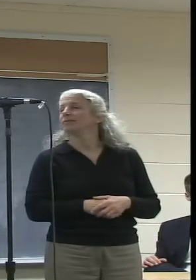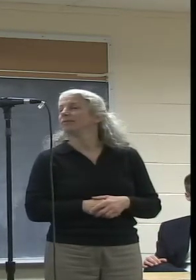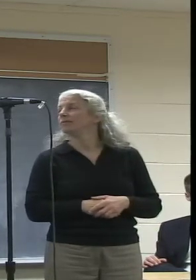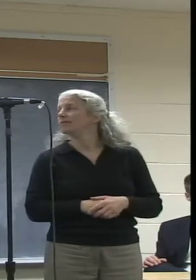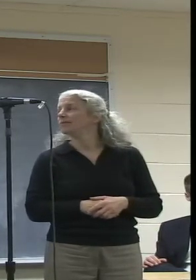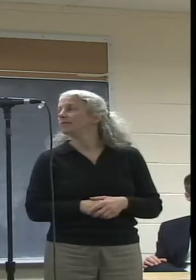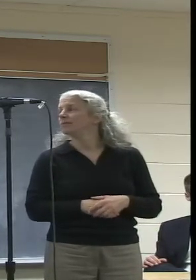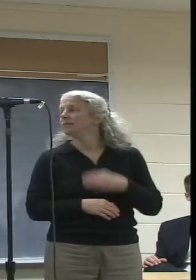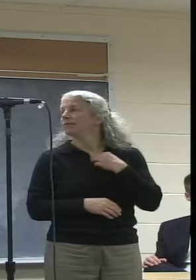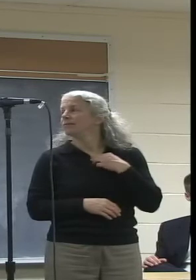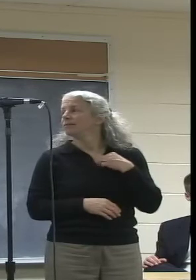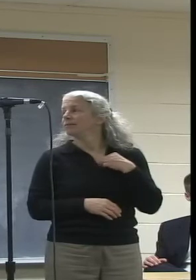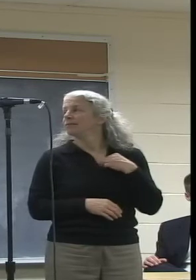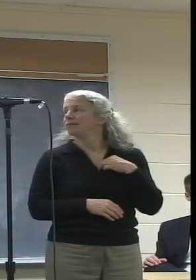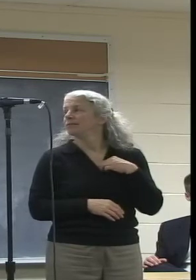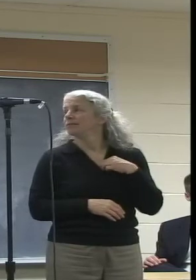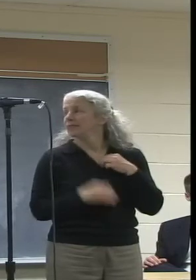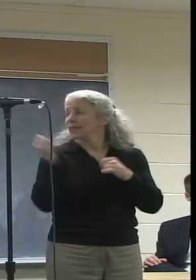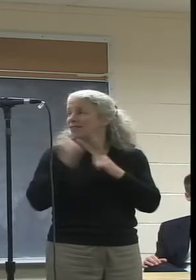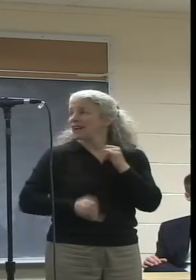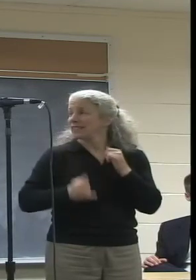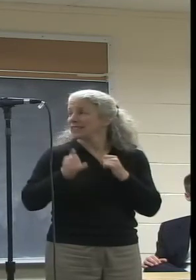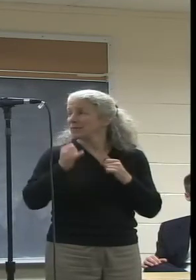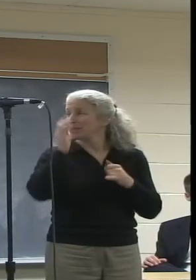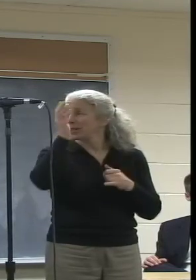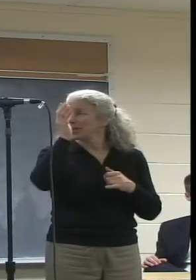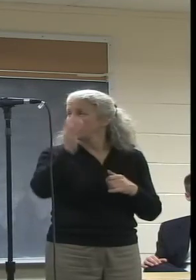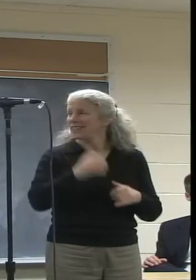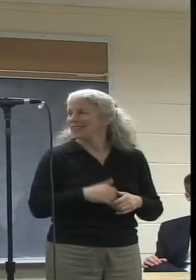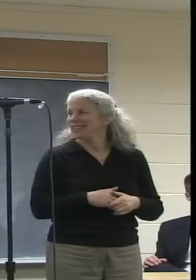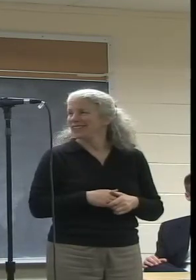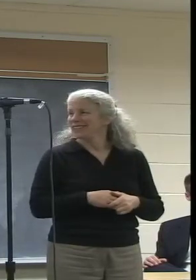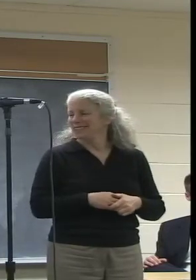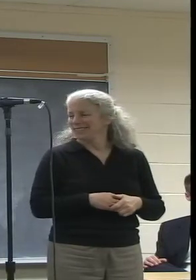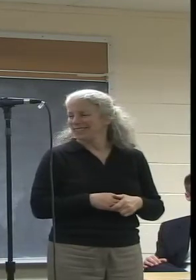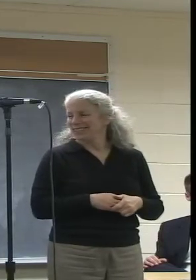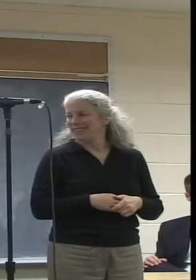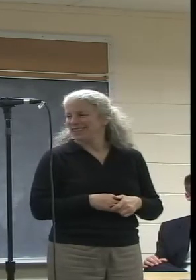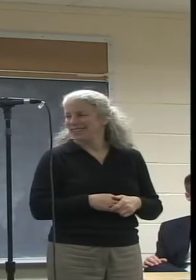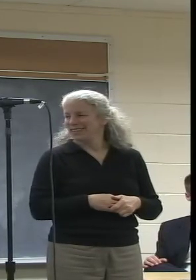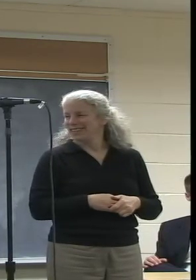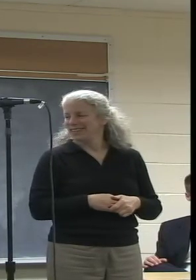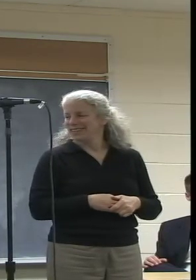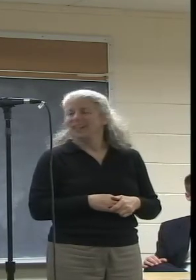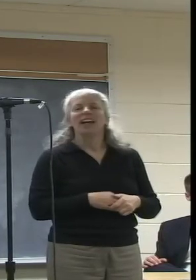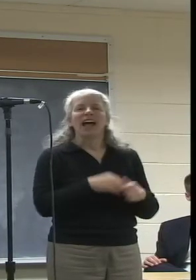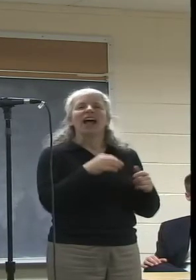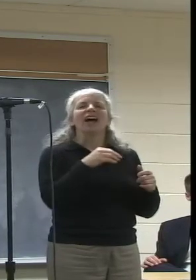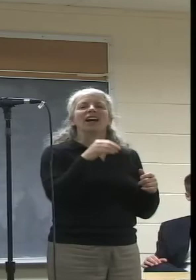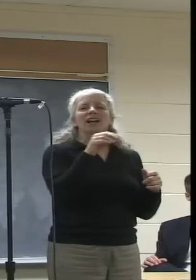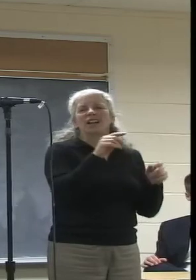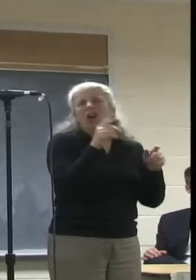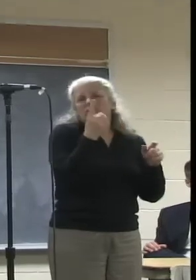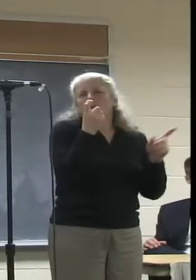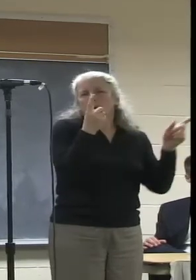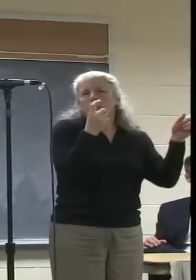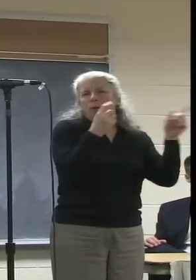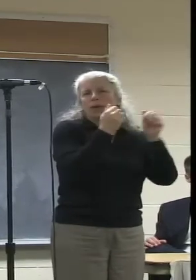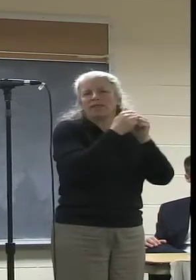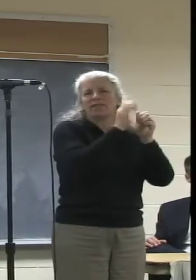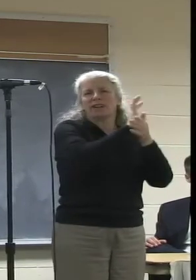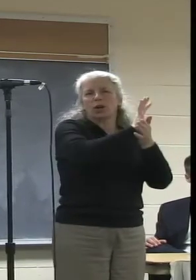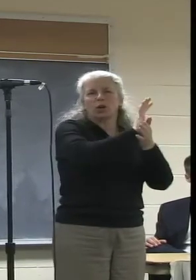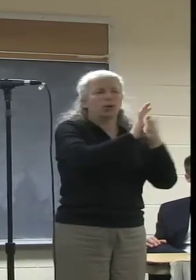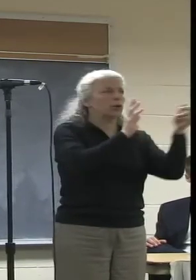And I think our final speaker might. Final. And then we will show, we did have one video submission that's